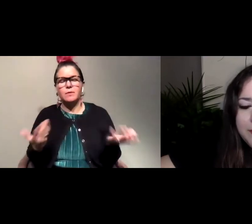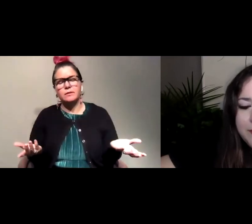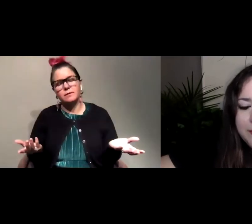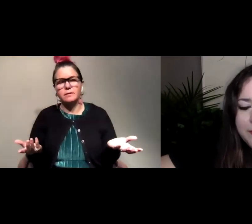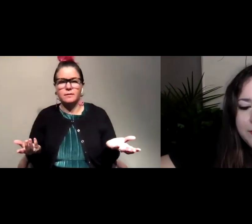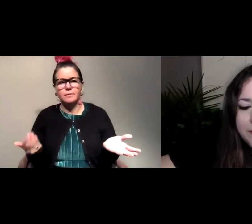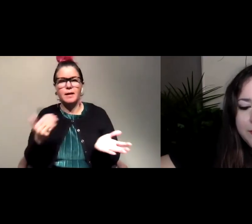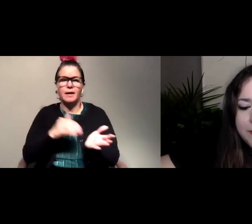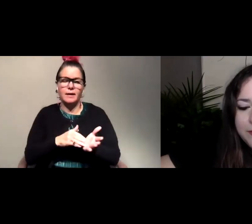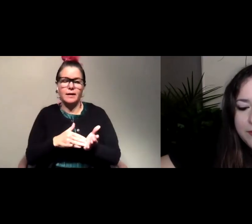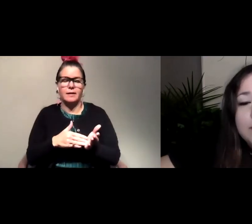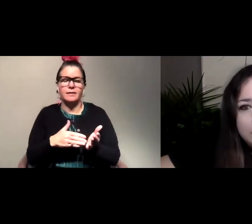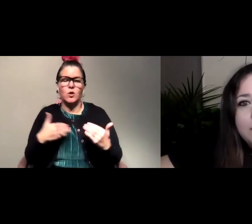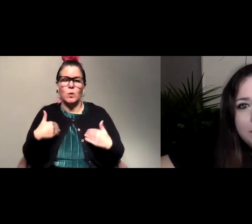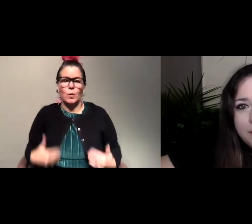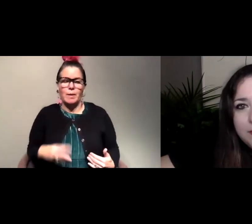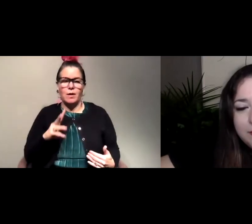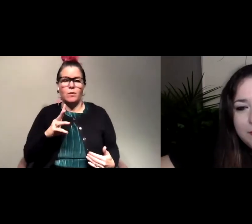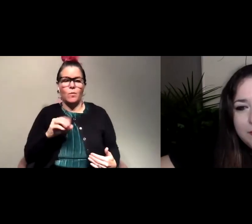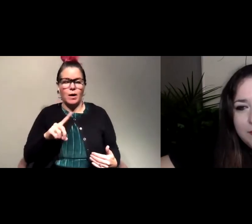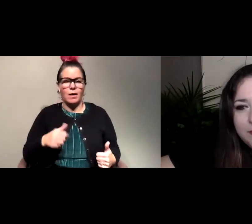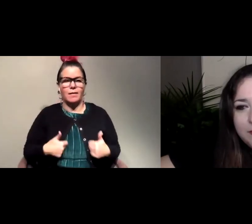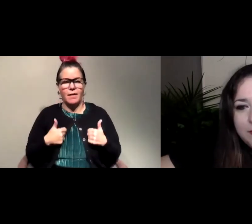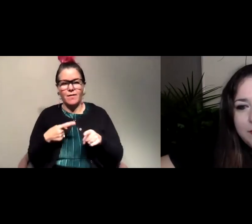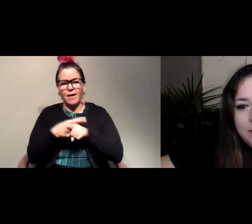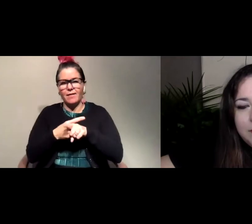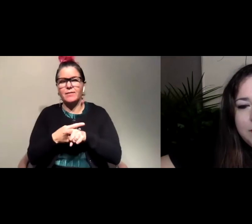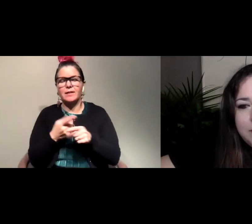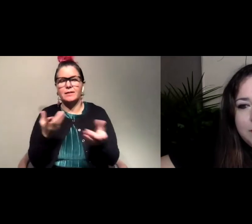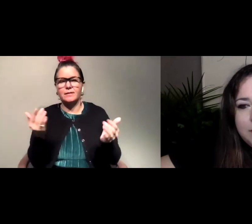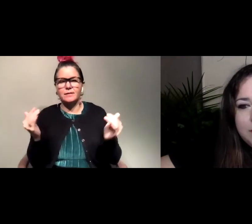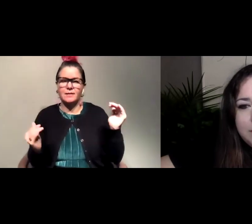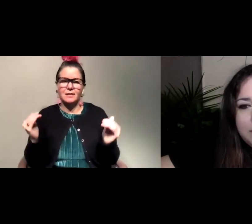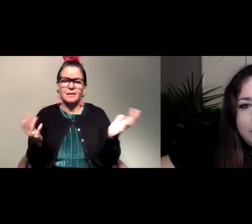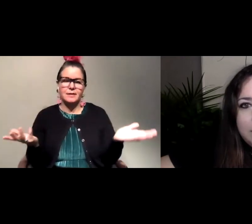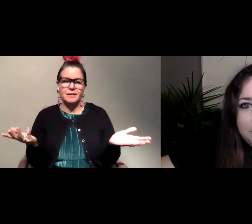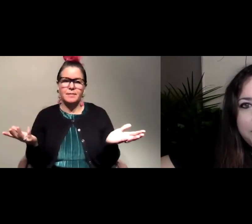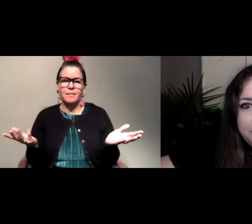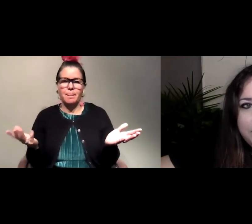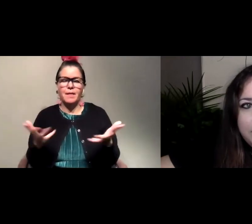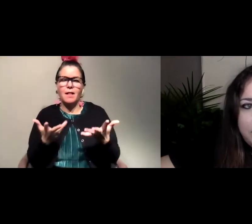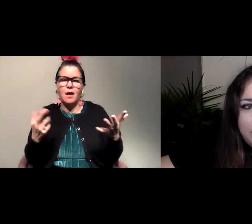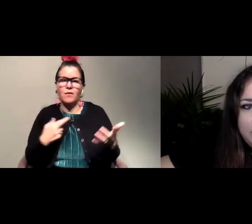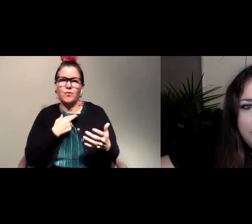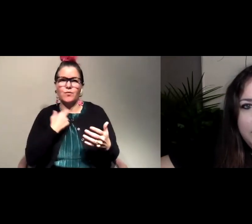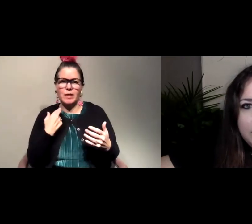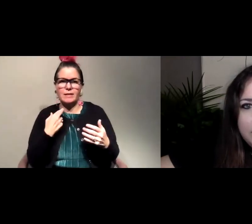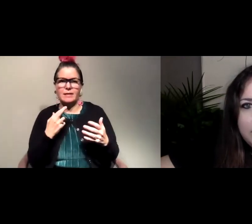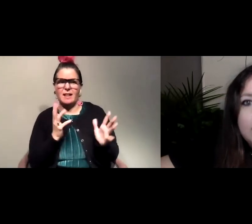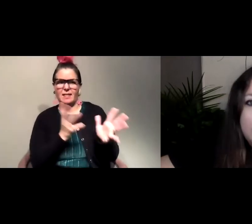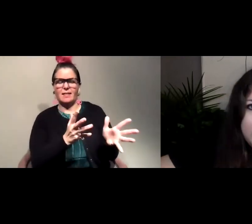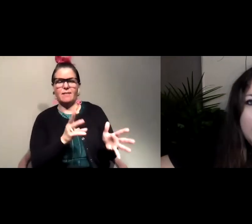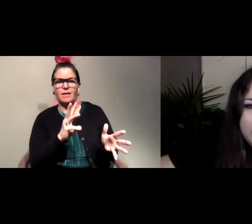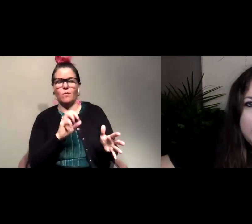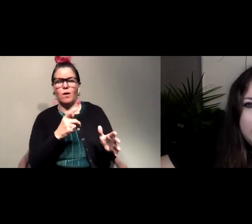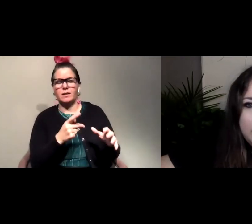of come back to human wildlife conflict there. And there would be a lot of, um, risk having a wasp nest around your